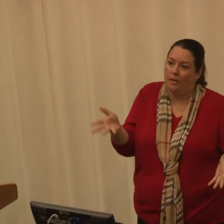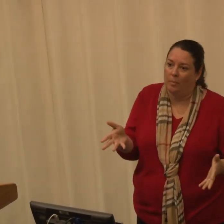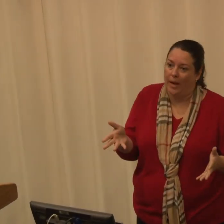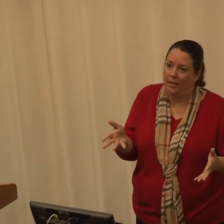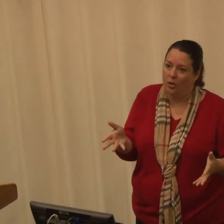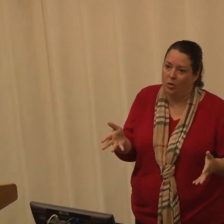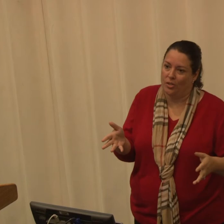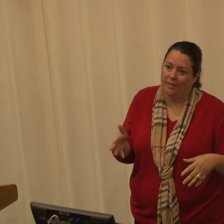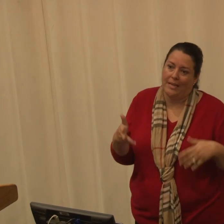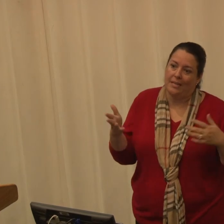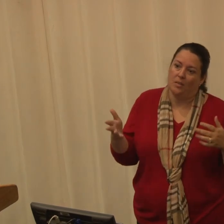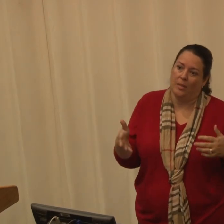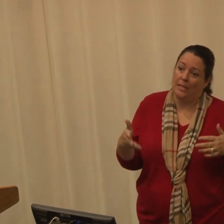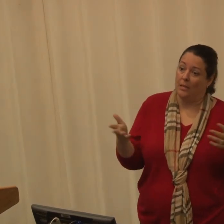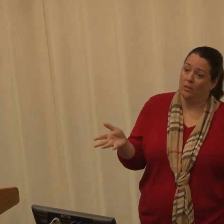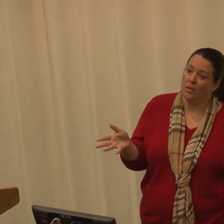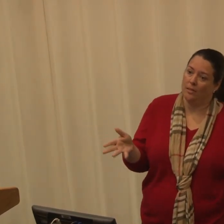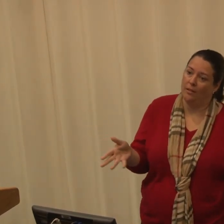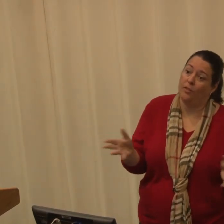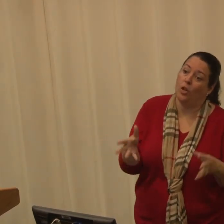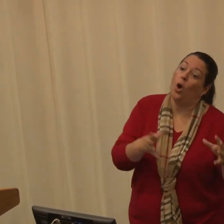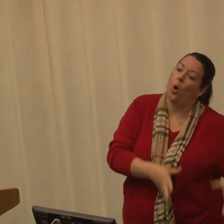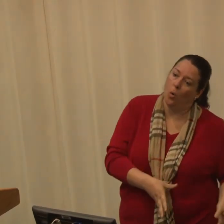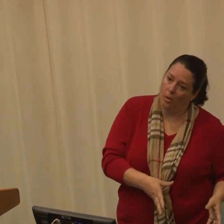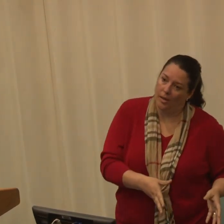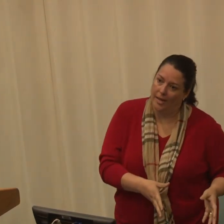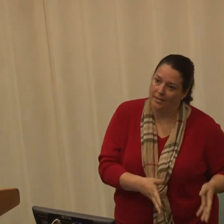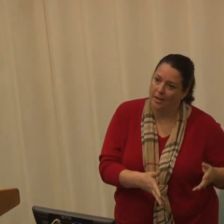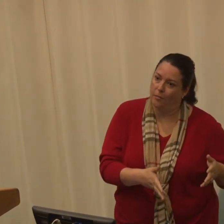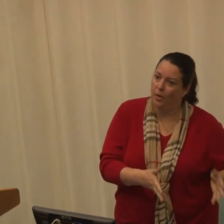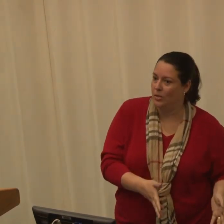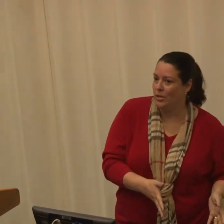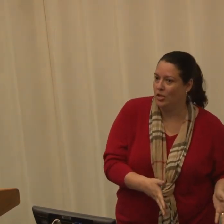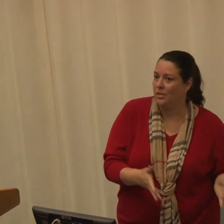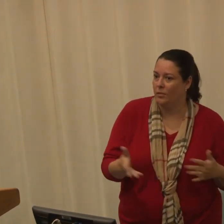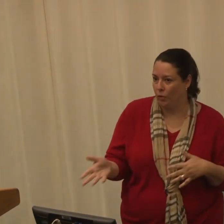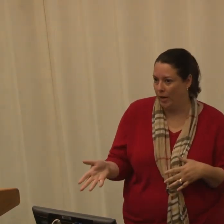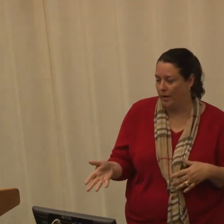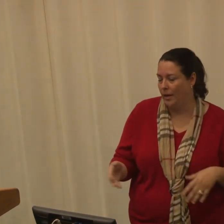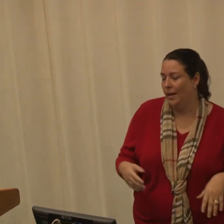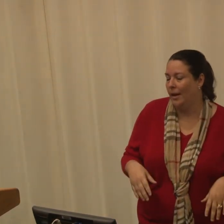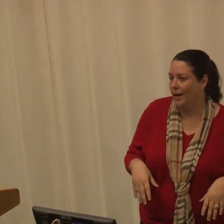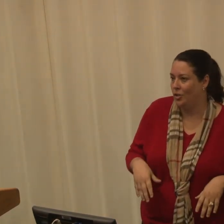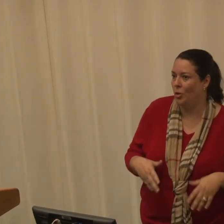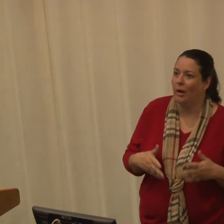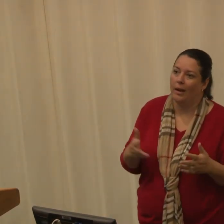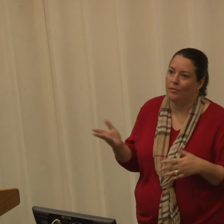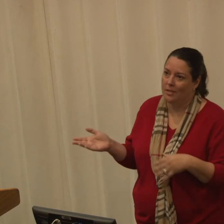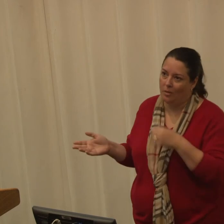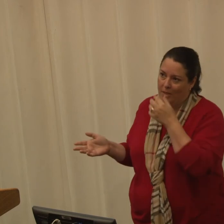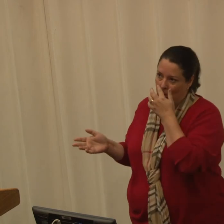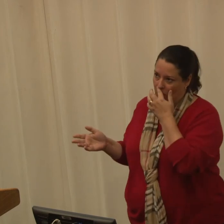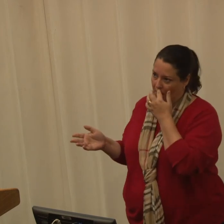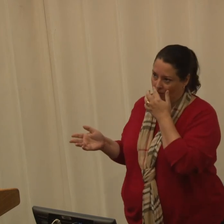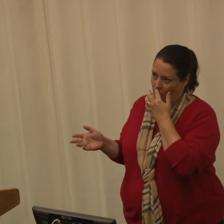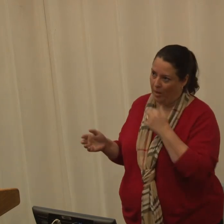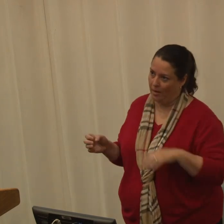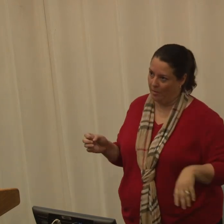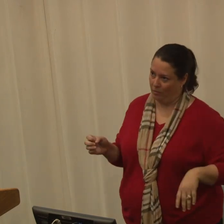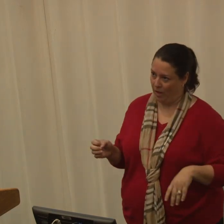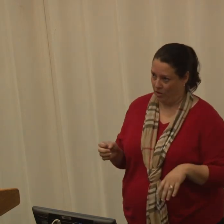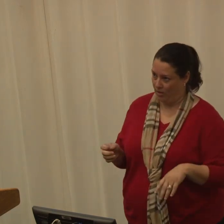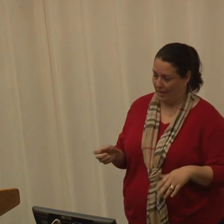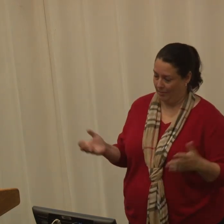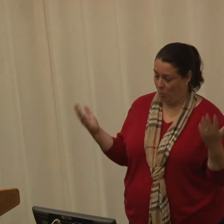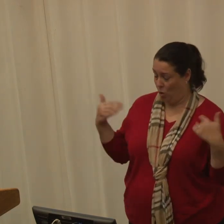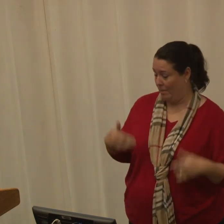insulted by the notion that they need to be healed because they feel whole as a Deaf person, just different. A joke I often tell my students, if you